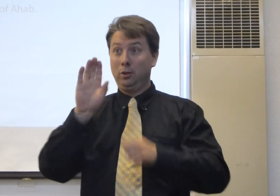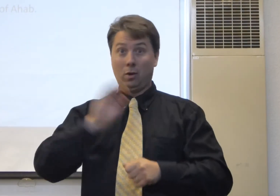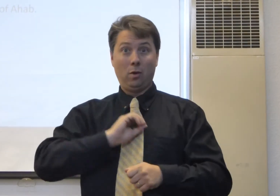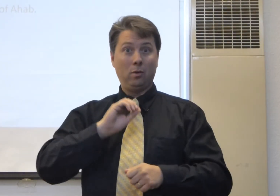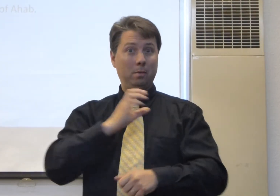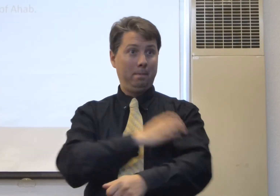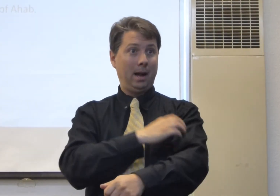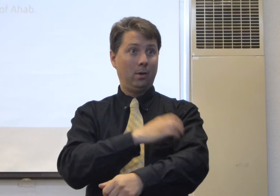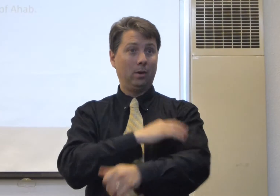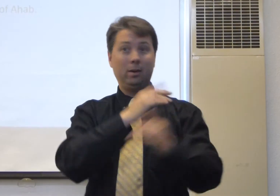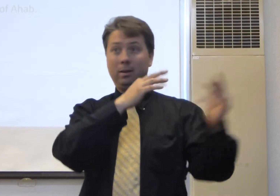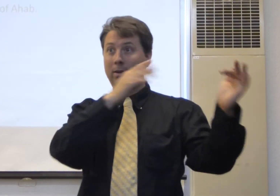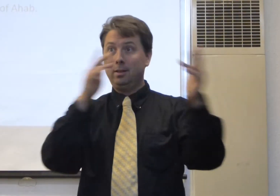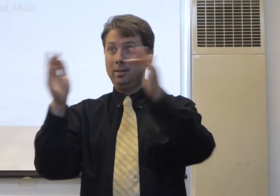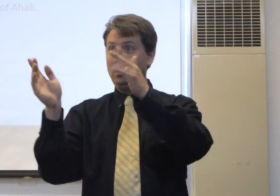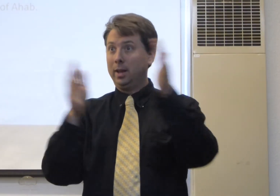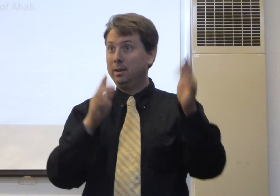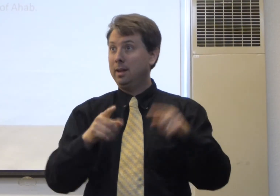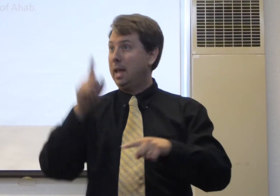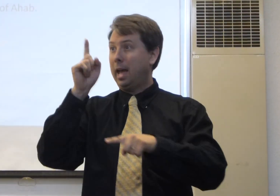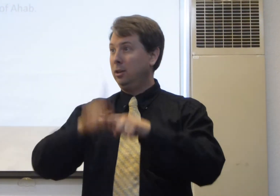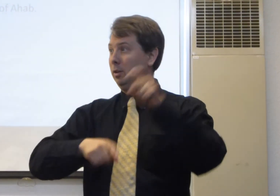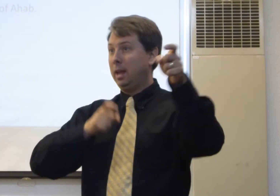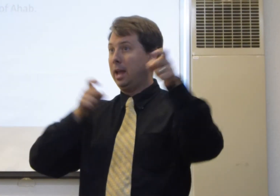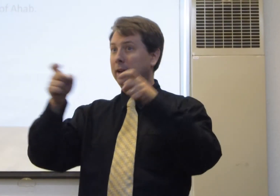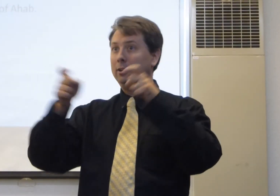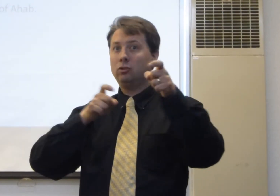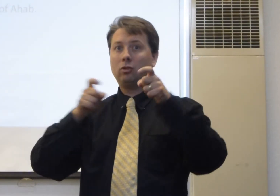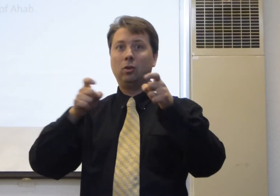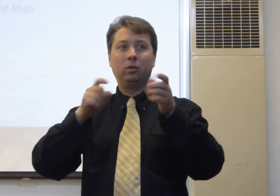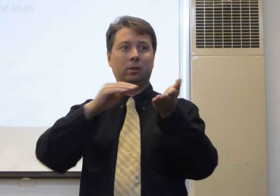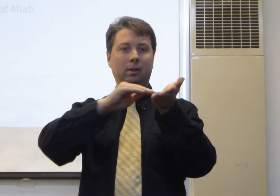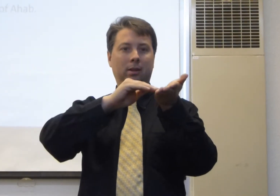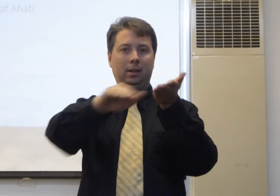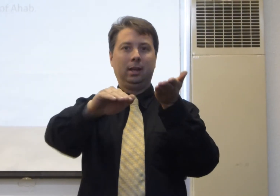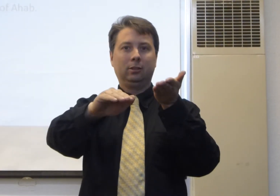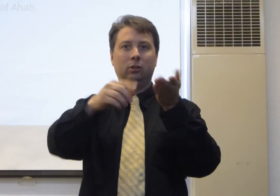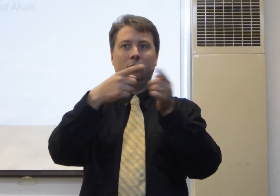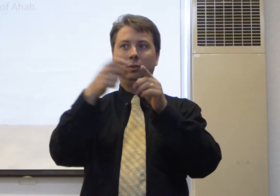your own power. human, and he can't control the skews.